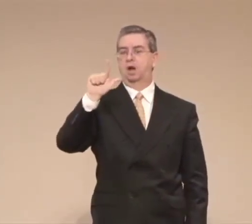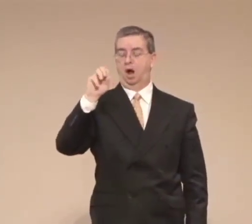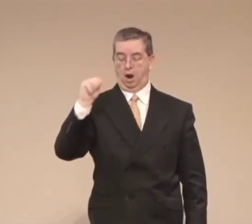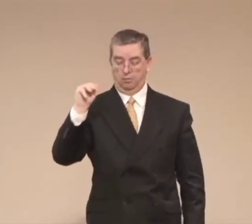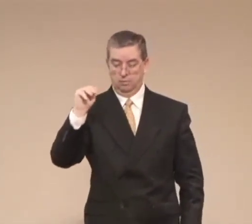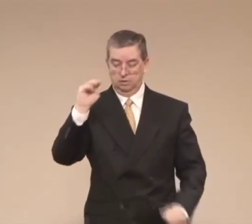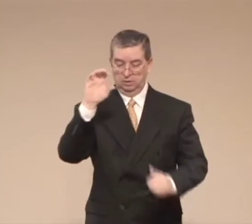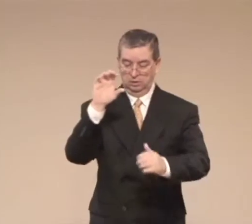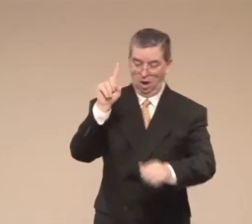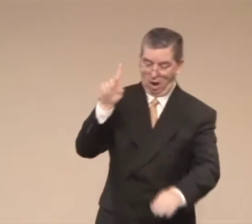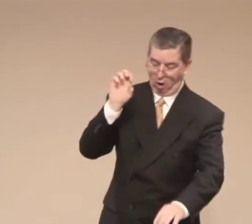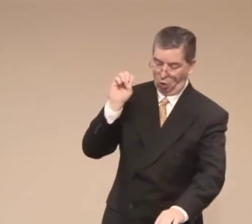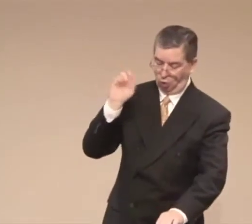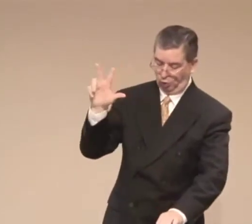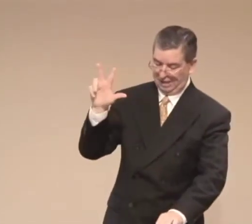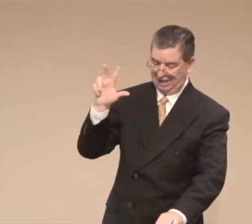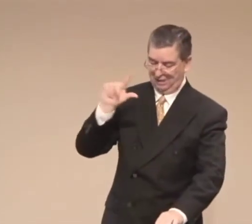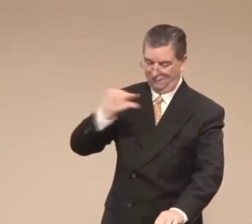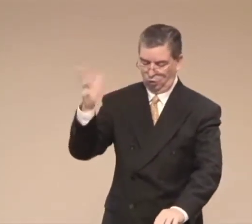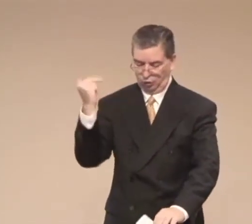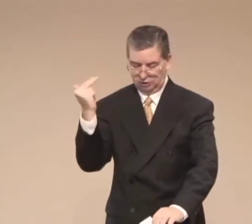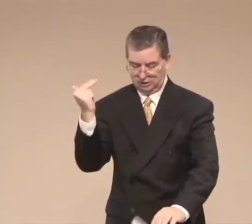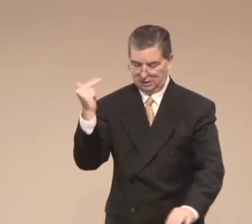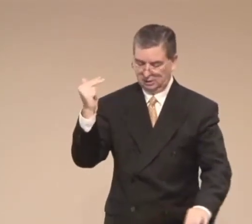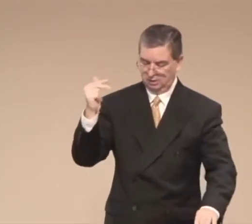The next scripture is in the book of Psalms